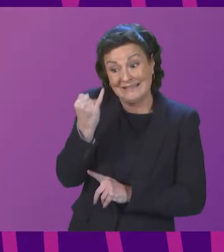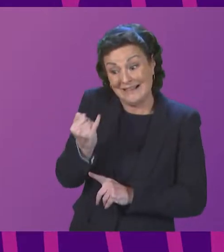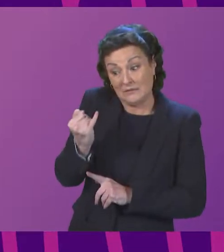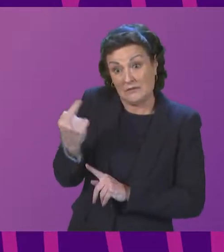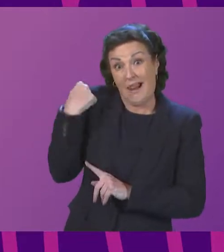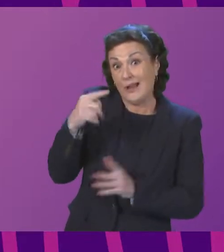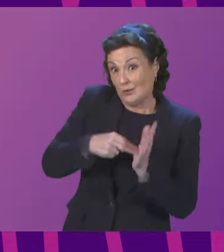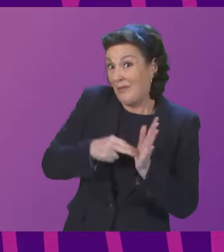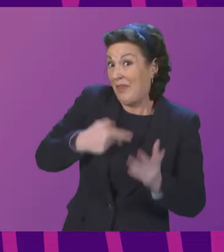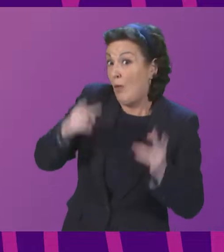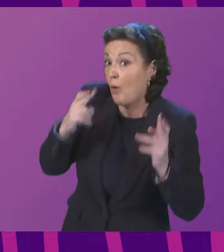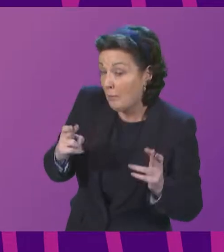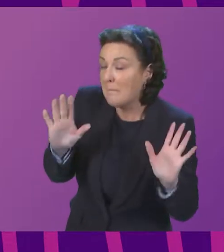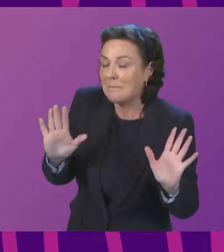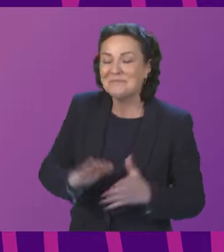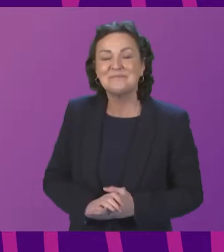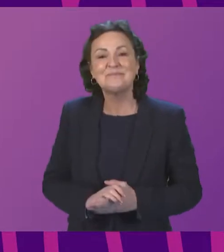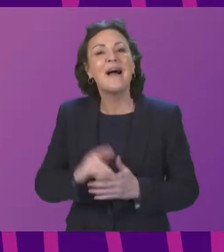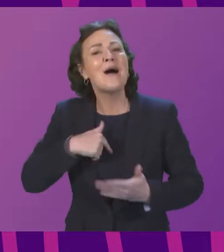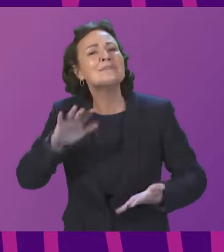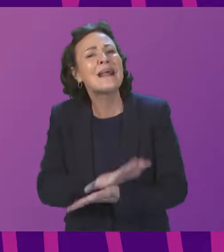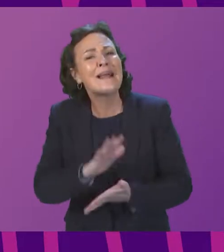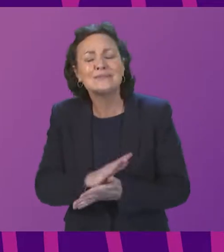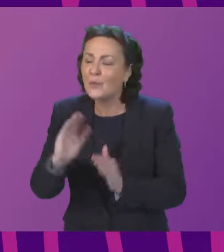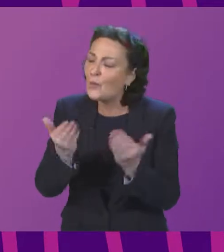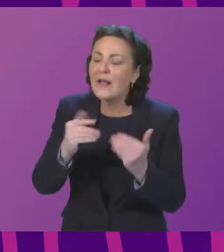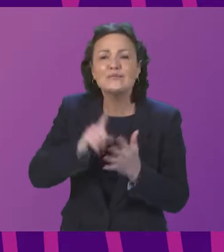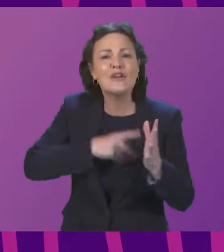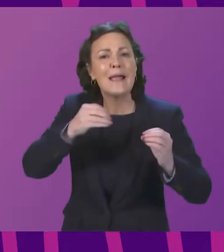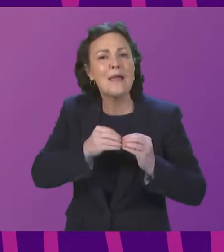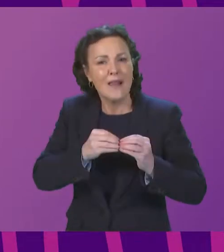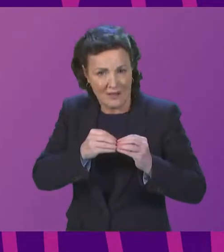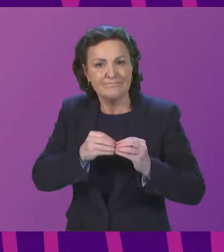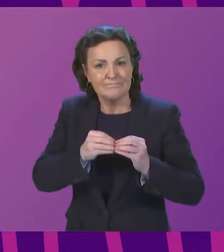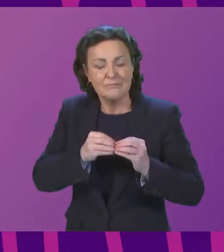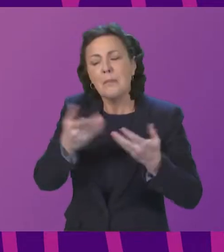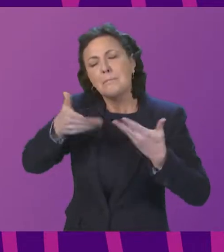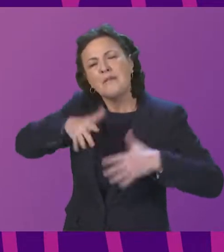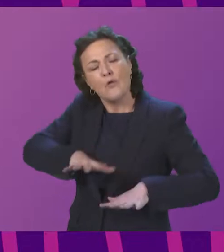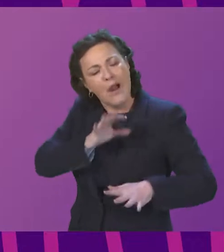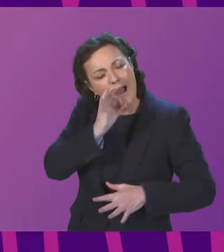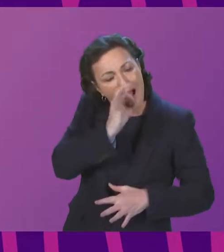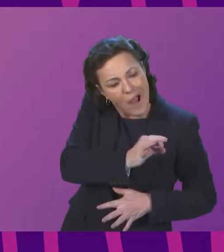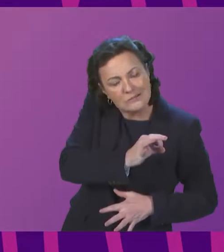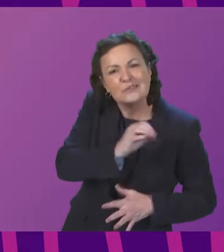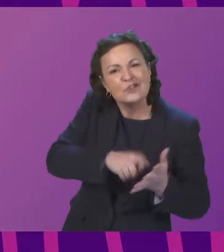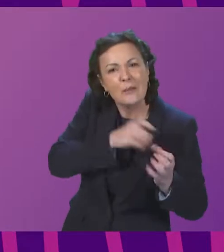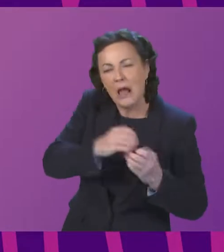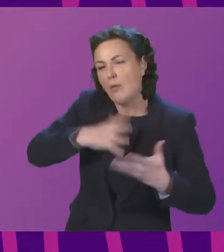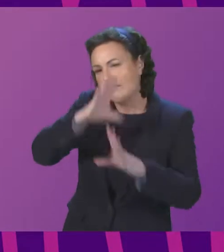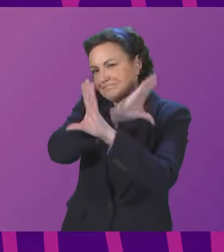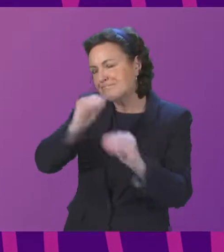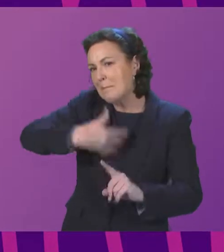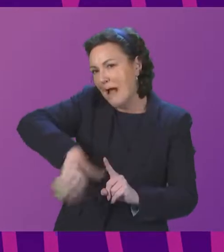November. And I'm delighted to welcome Jackie Bailey to our meeting this morning. And before I come to Jackie, uh, a little background.